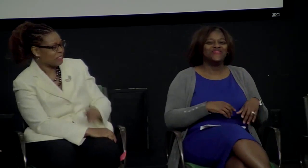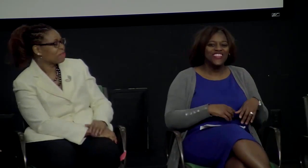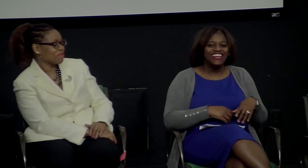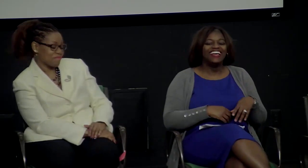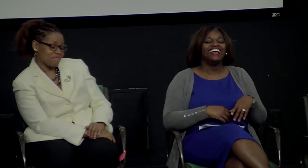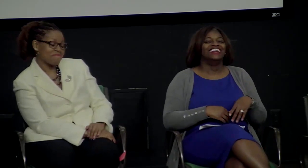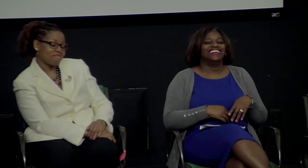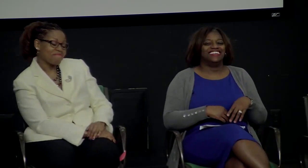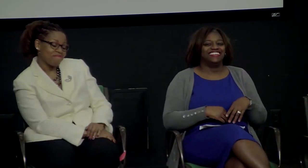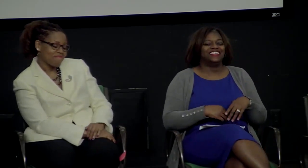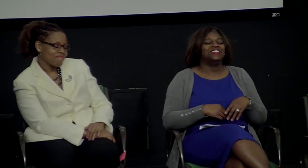Yep, we're all. using a VHS.